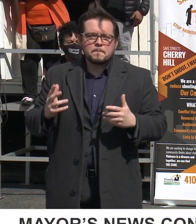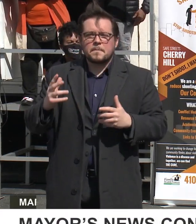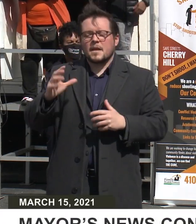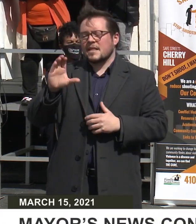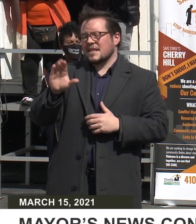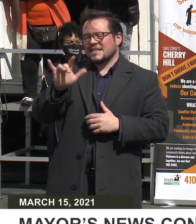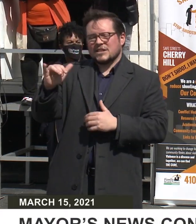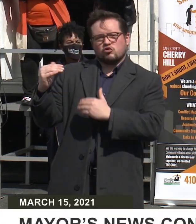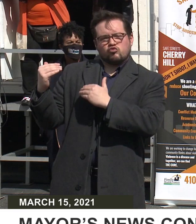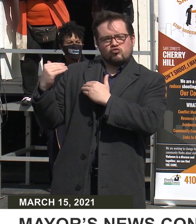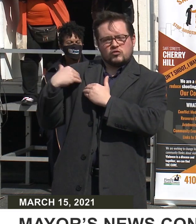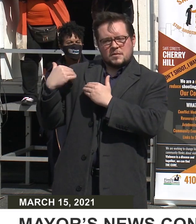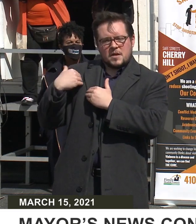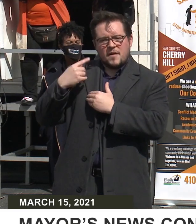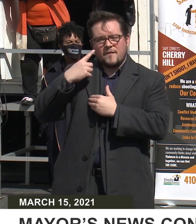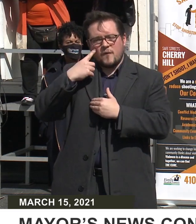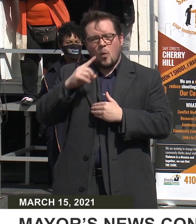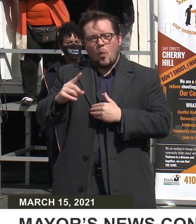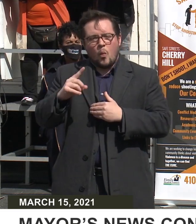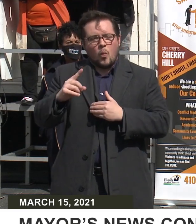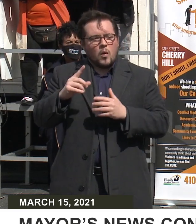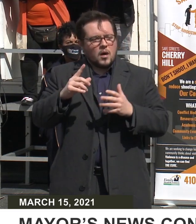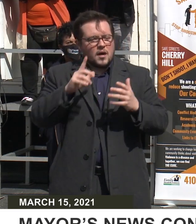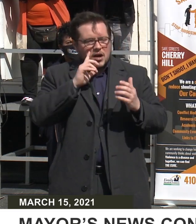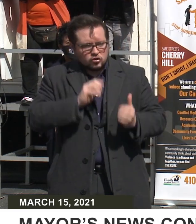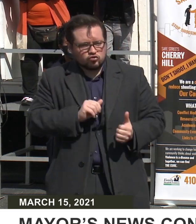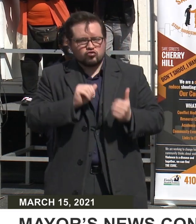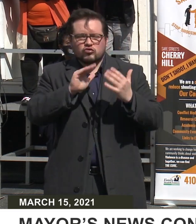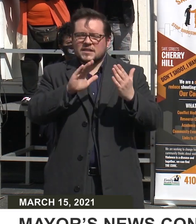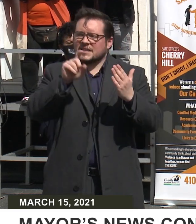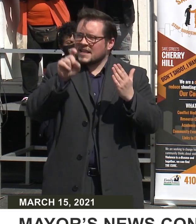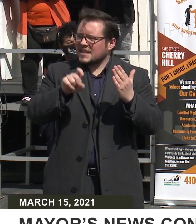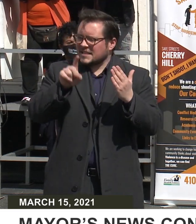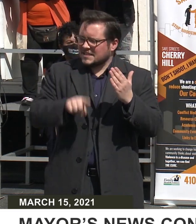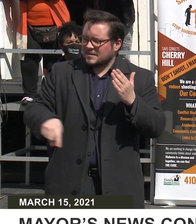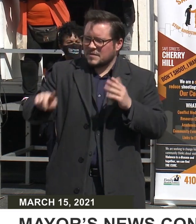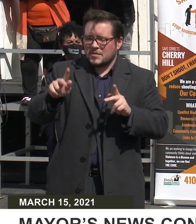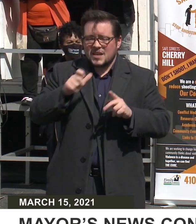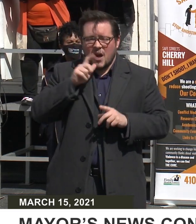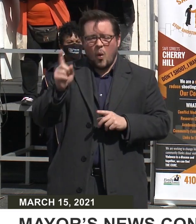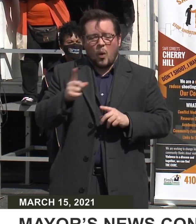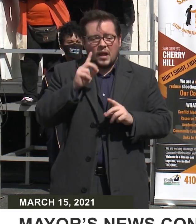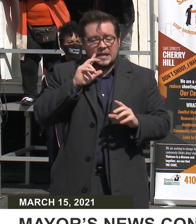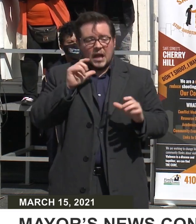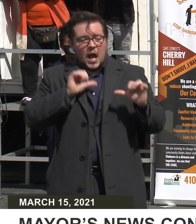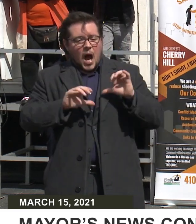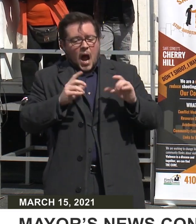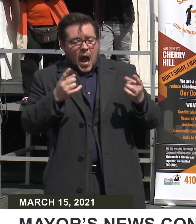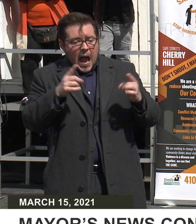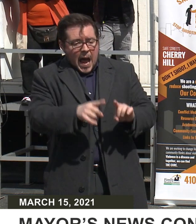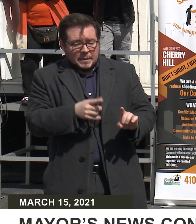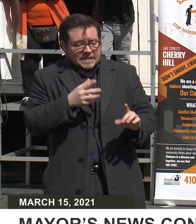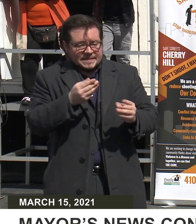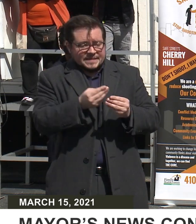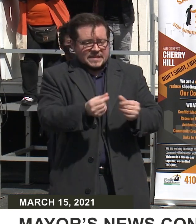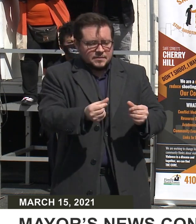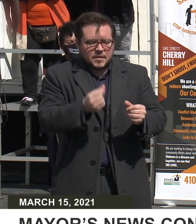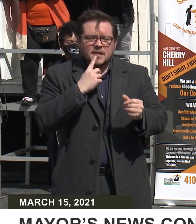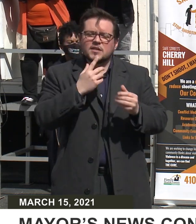is responsible for proactively addressing the needs of residents, not just reacting to issues as they arise.